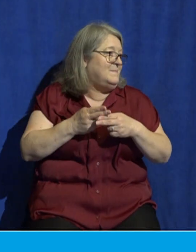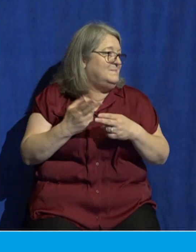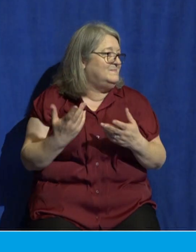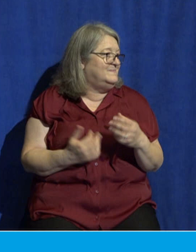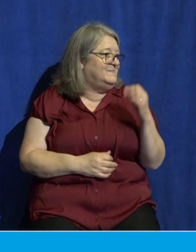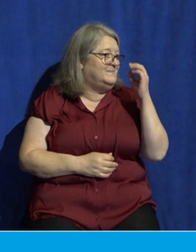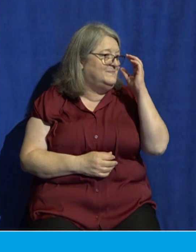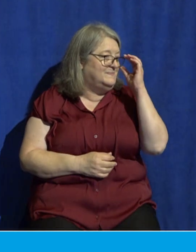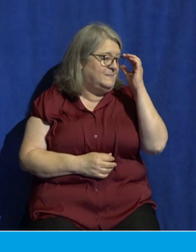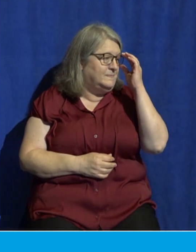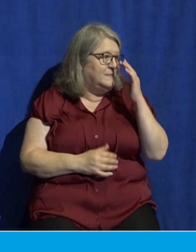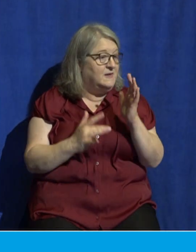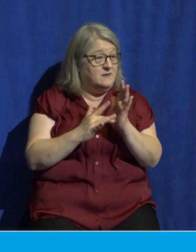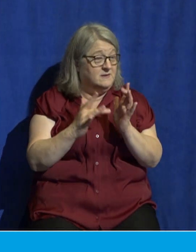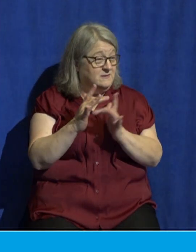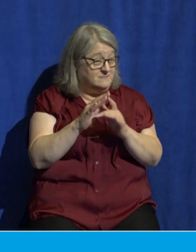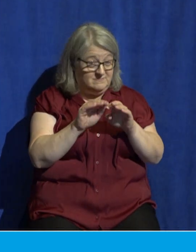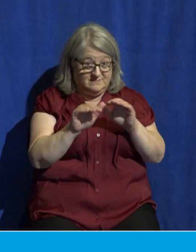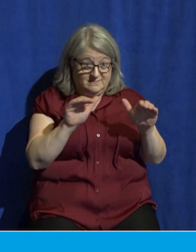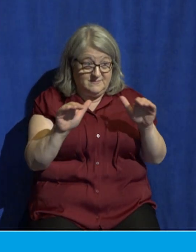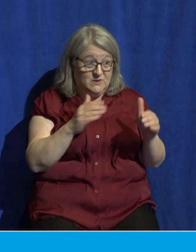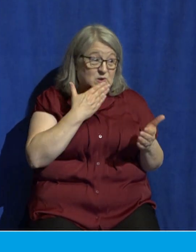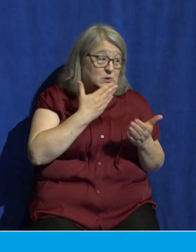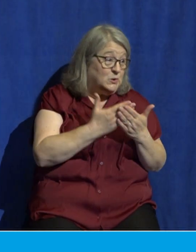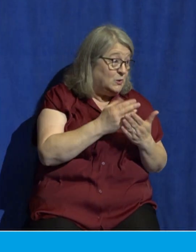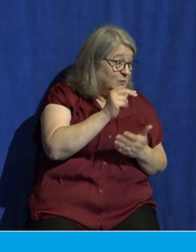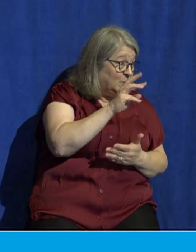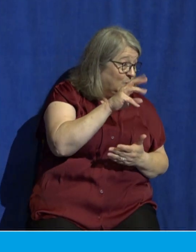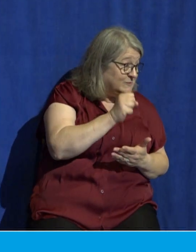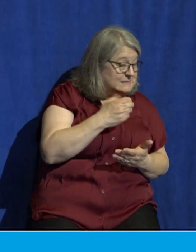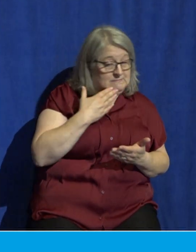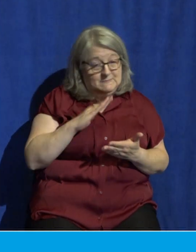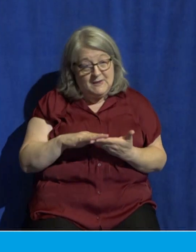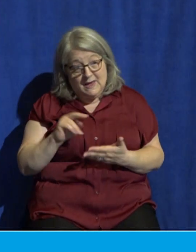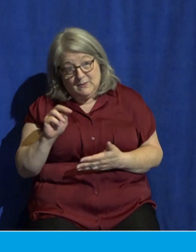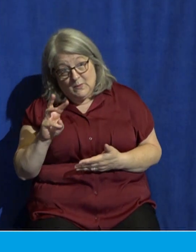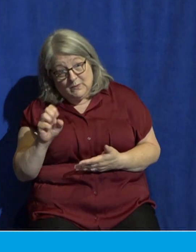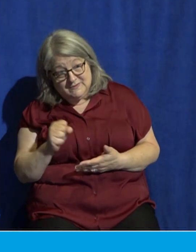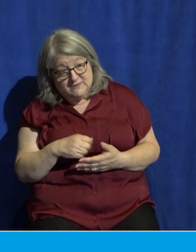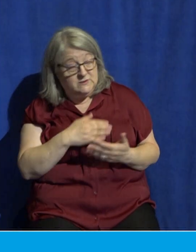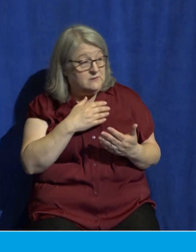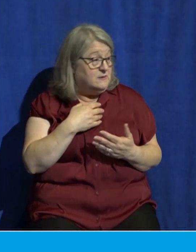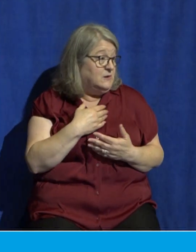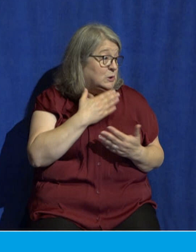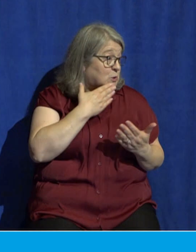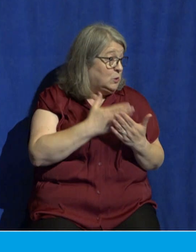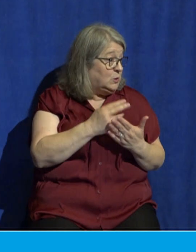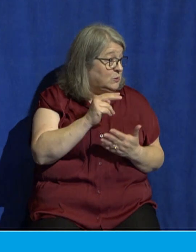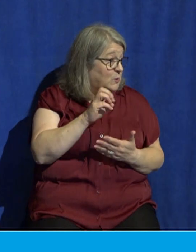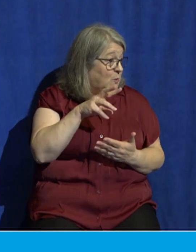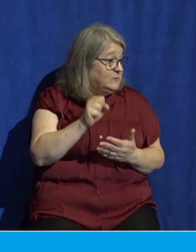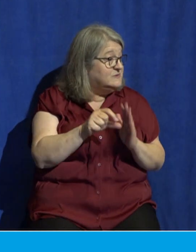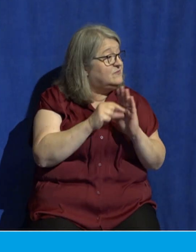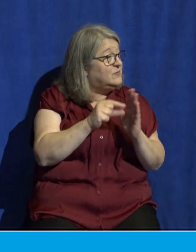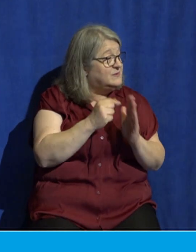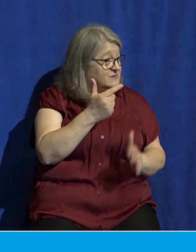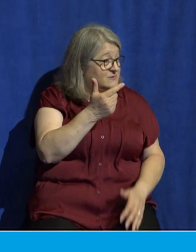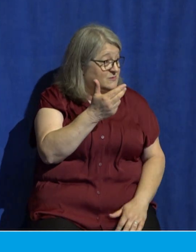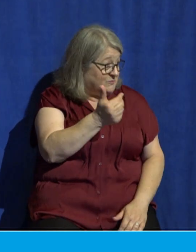And Jesus says, now, I have good news and bad news. The good news is, verse 13, but the one who